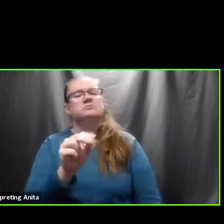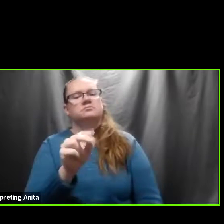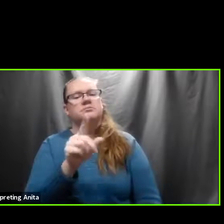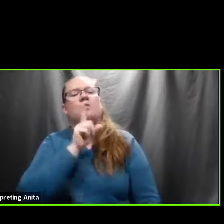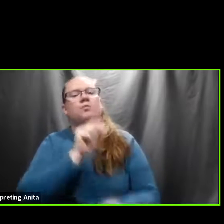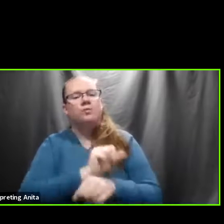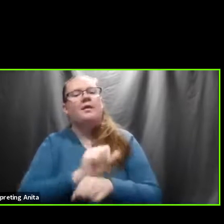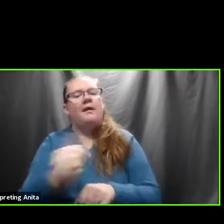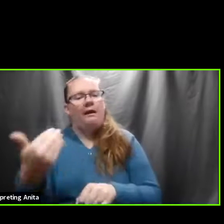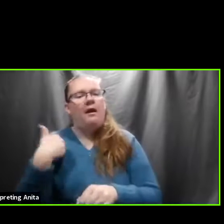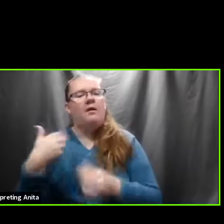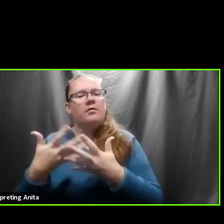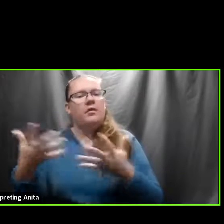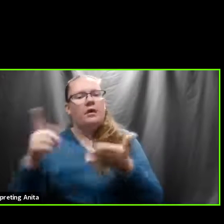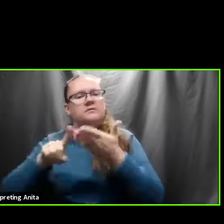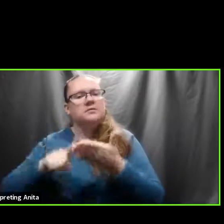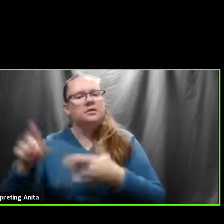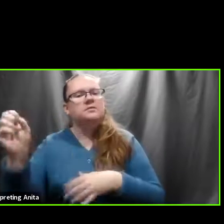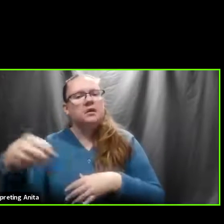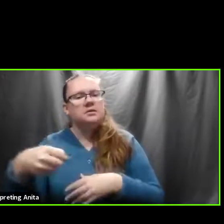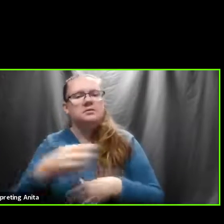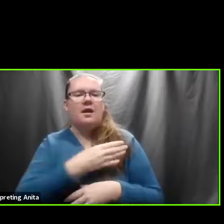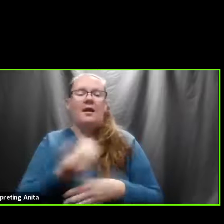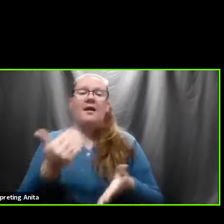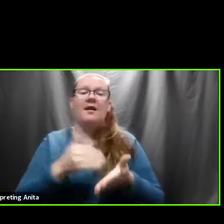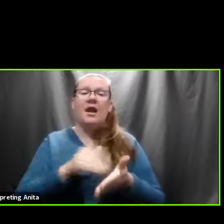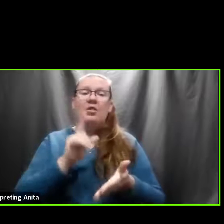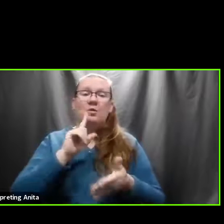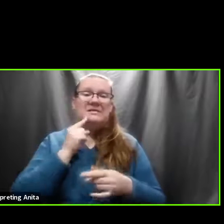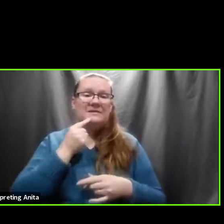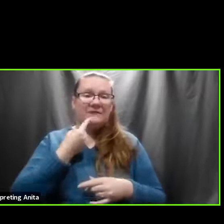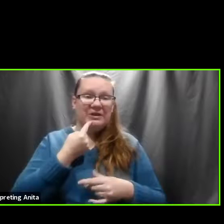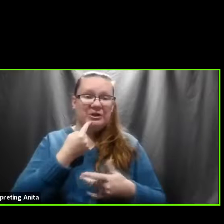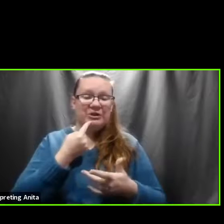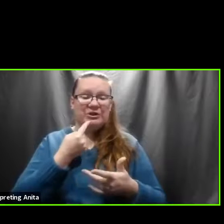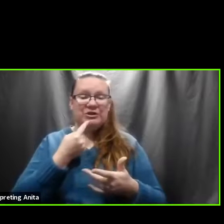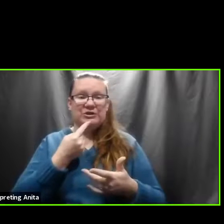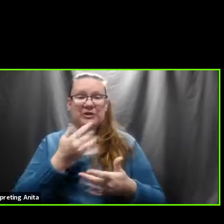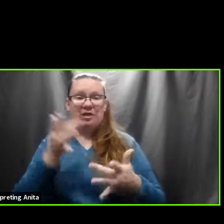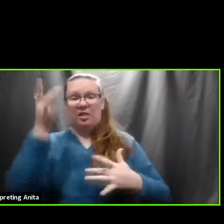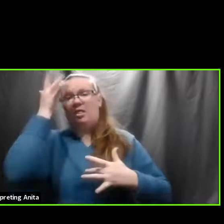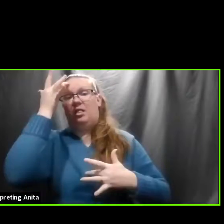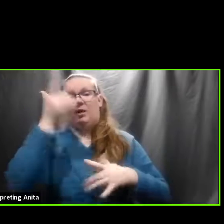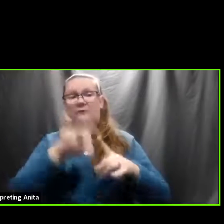we're not seeing those, those severe cases even out of those trials and or now.